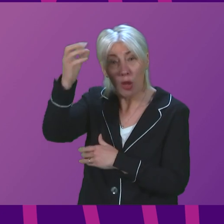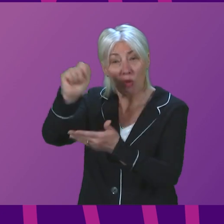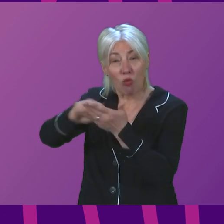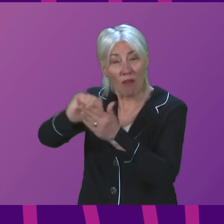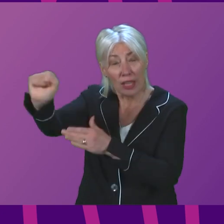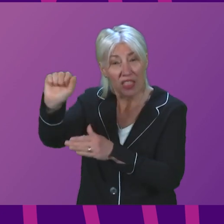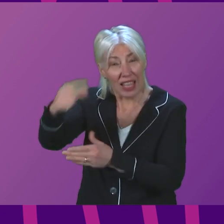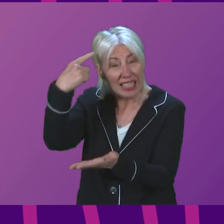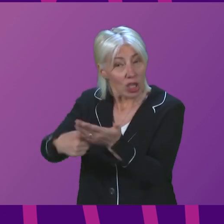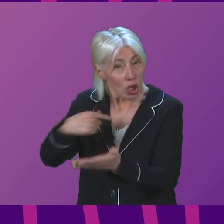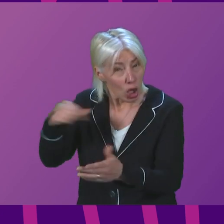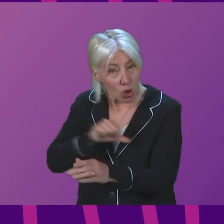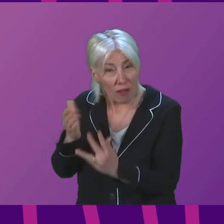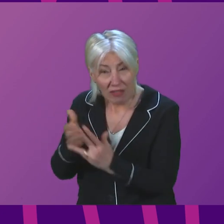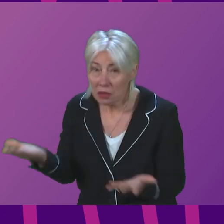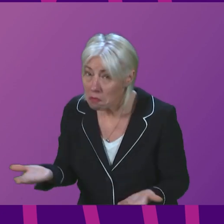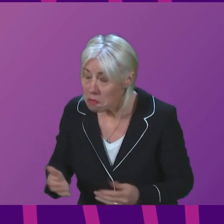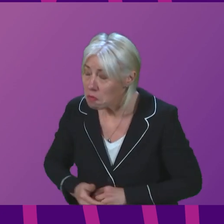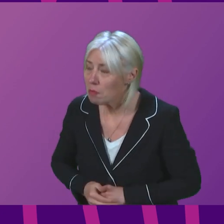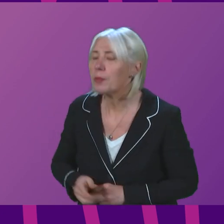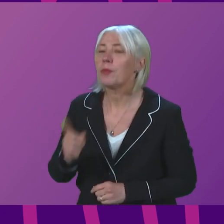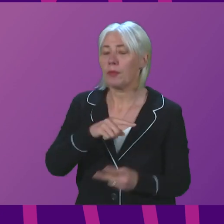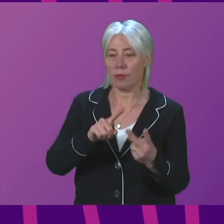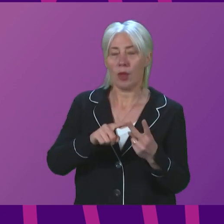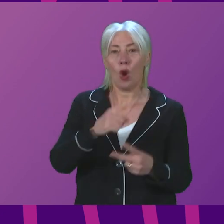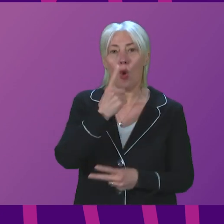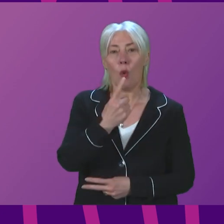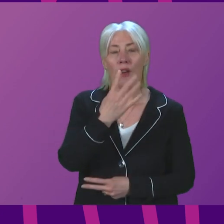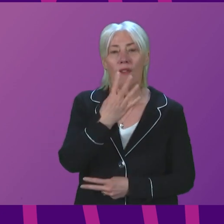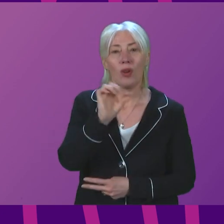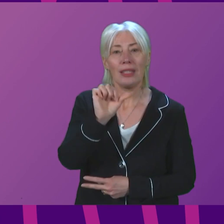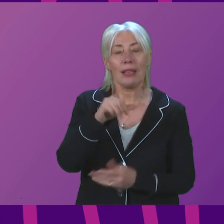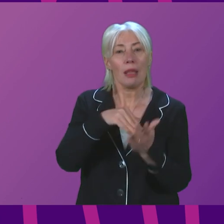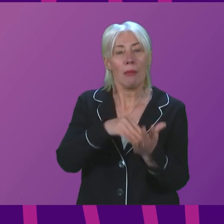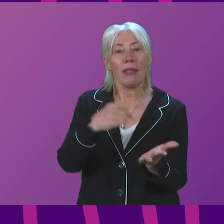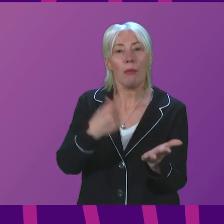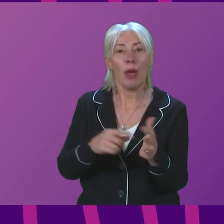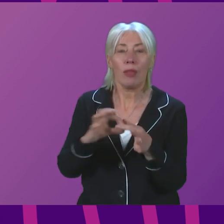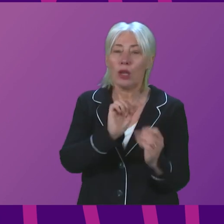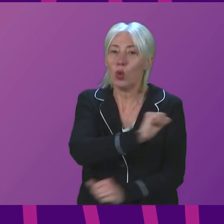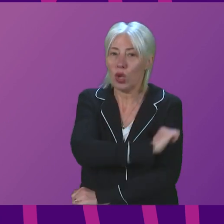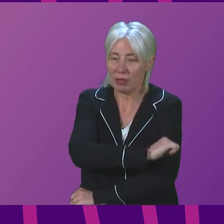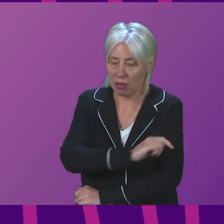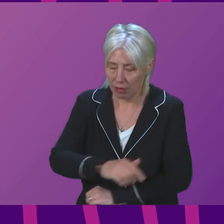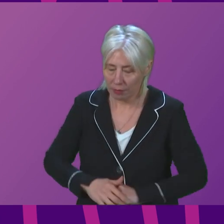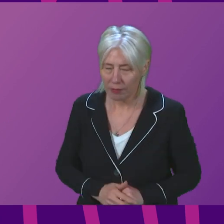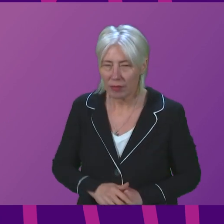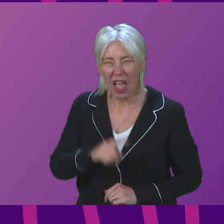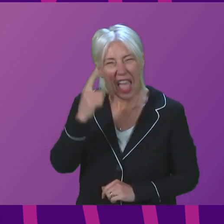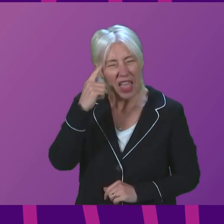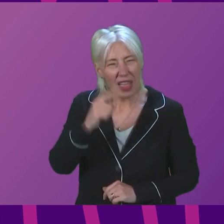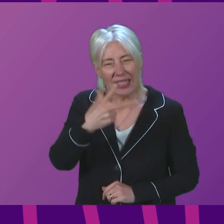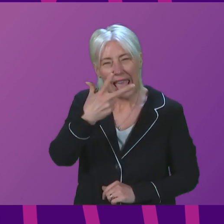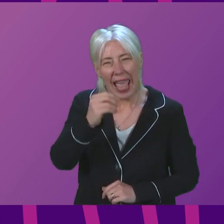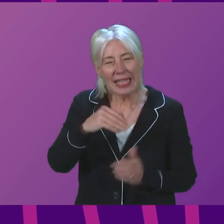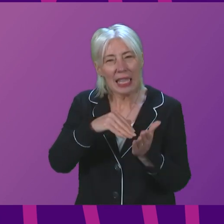second point, going back to the £146 million in relation to the hospital, is he saying the £80